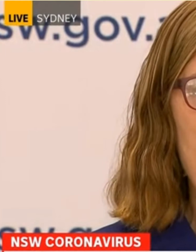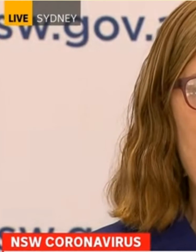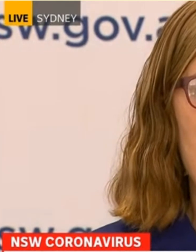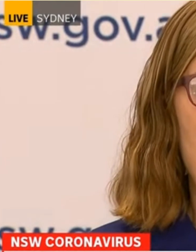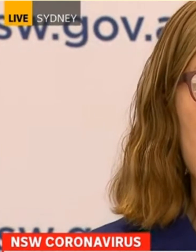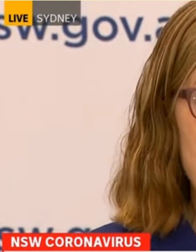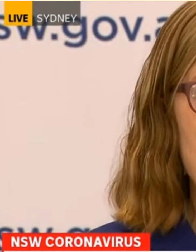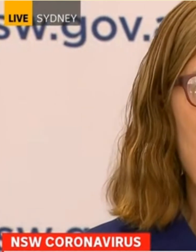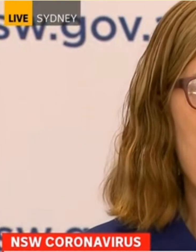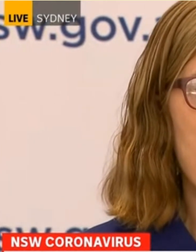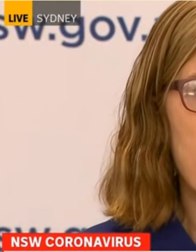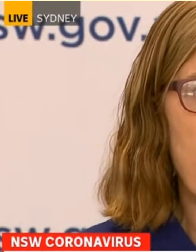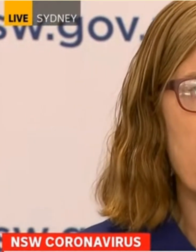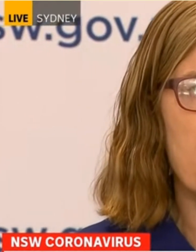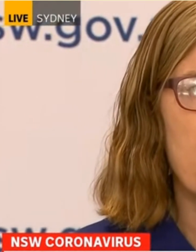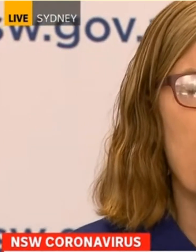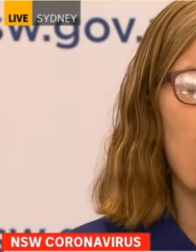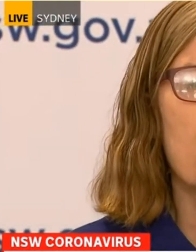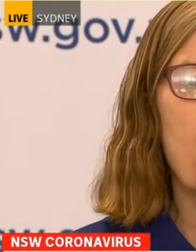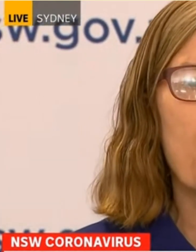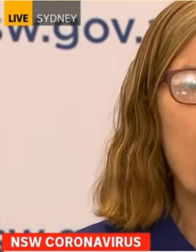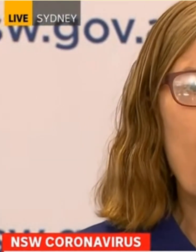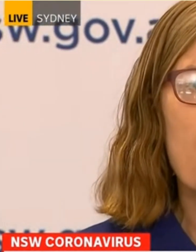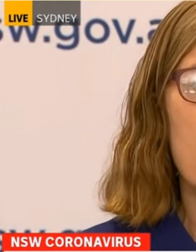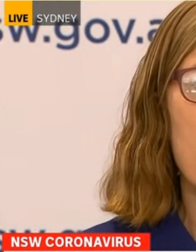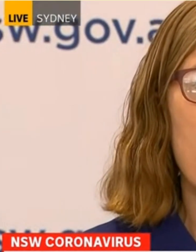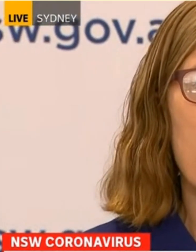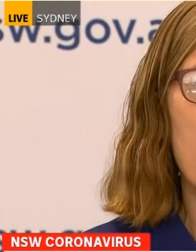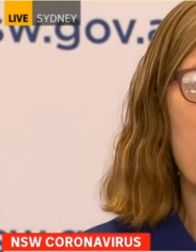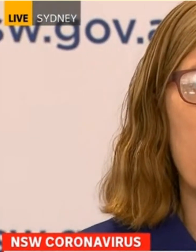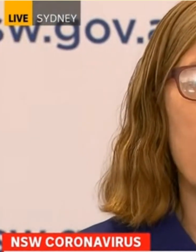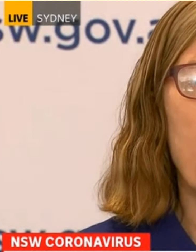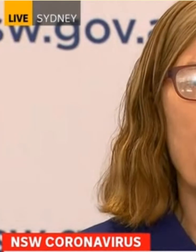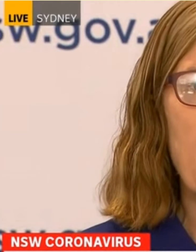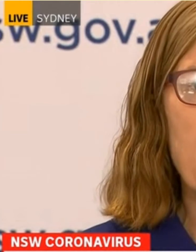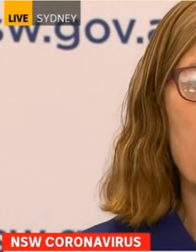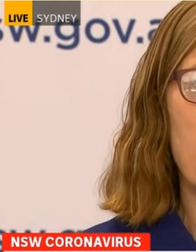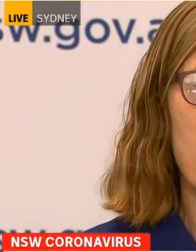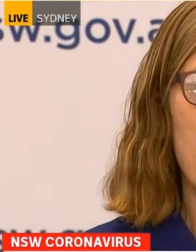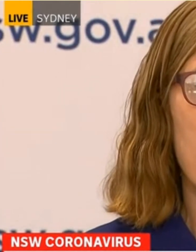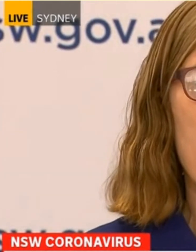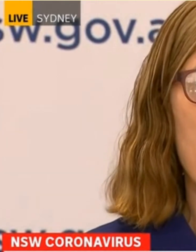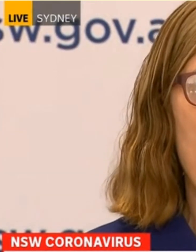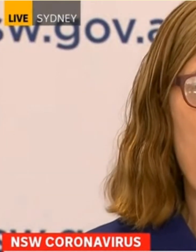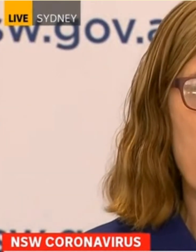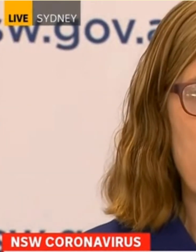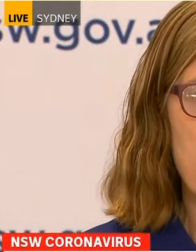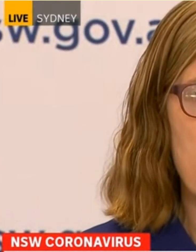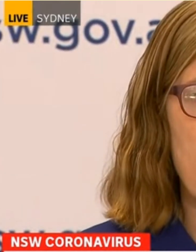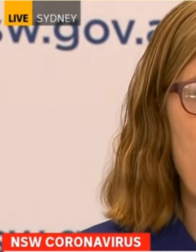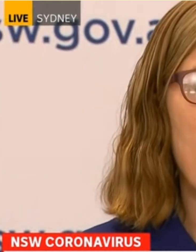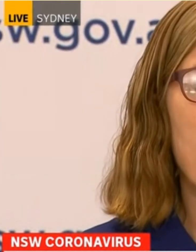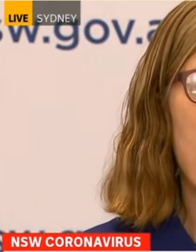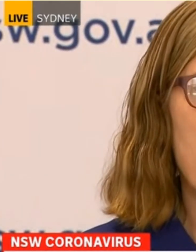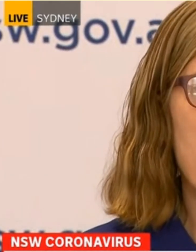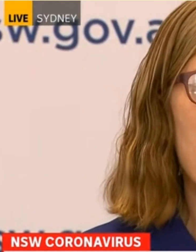ed The Testing Numbers And Identified A Number Of Cases So My Call Out To The Community Is If You Have Any Symptoms Please Go